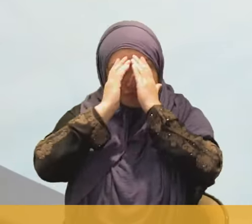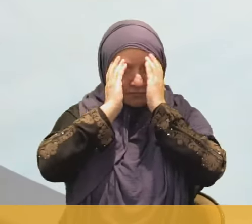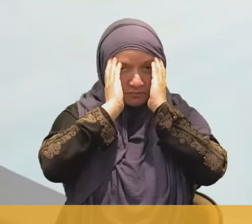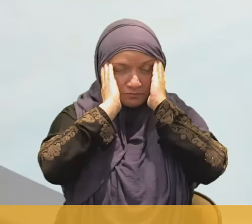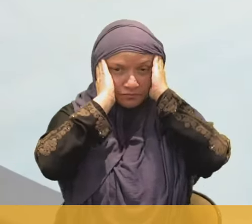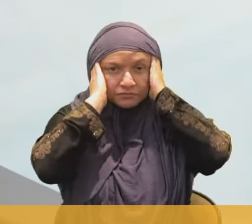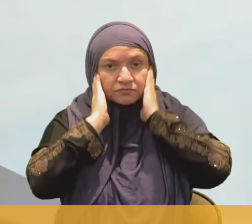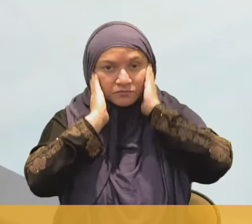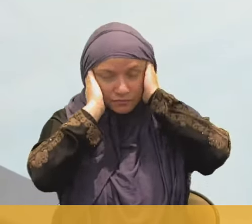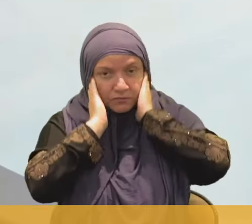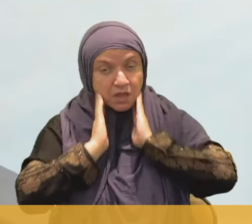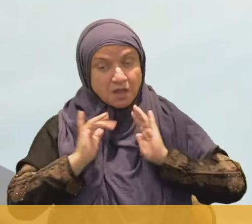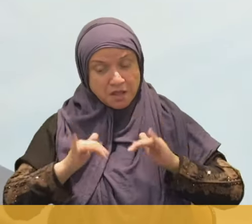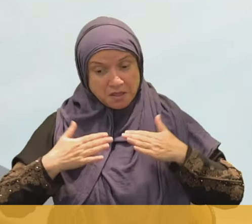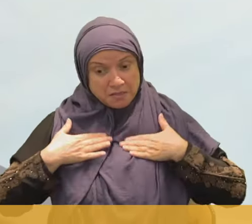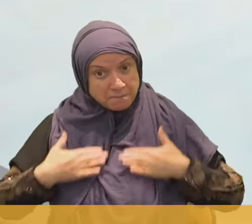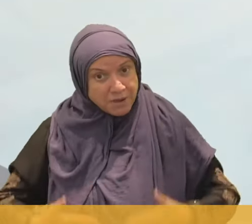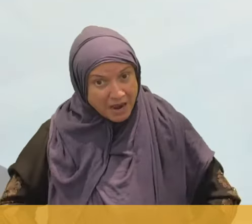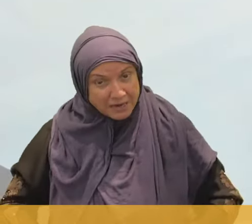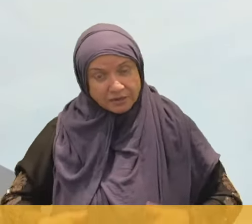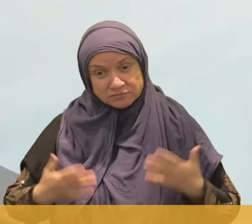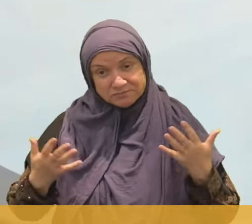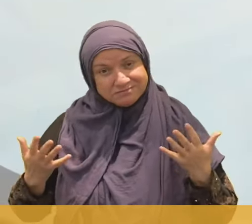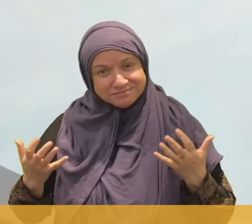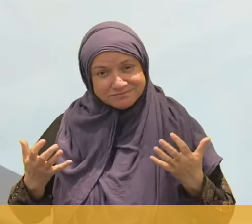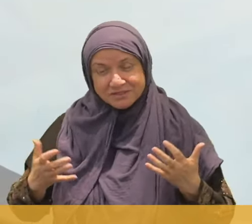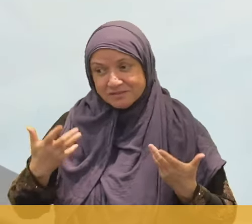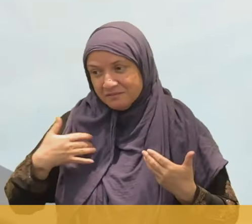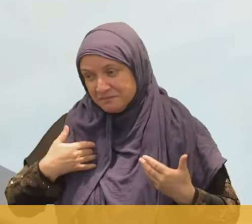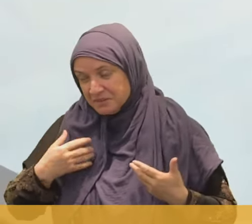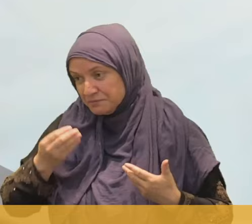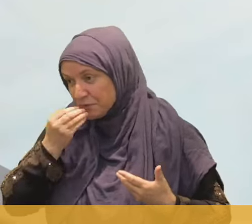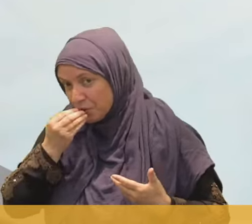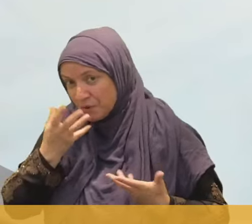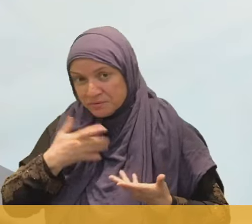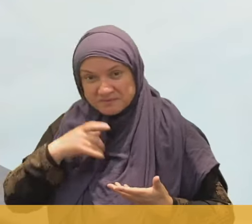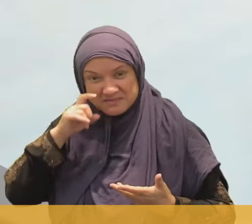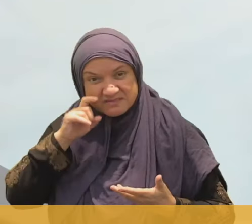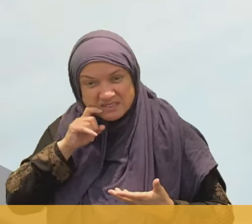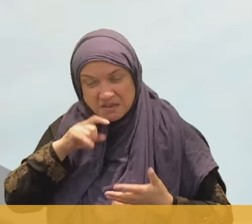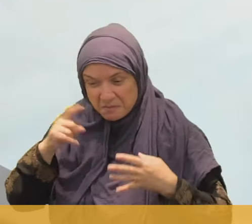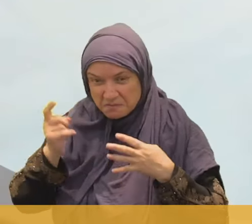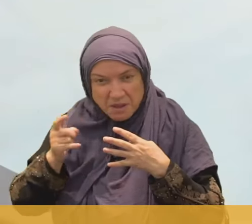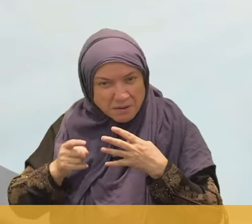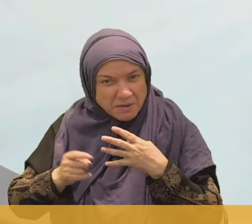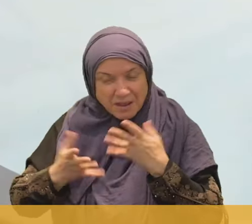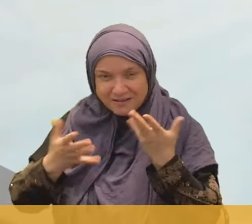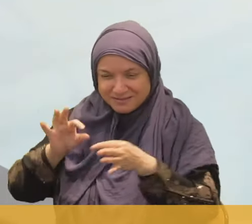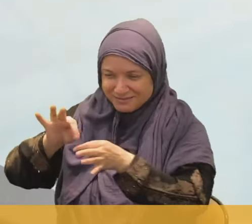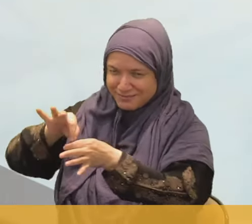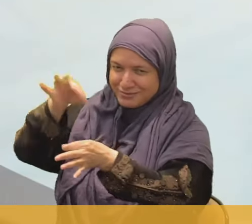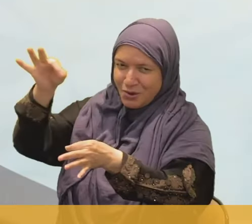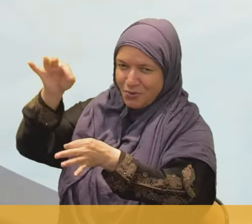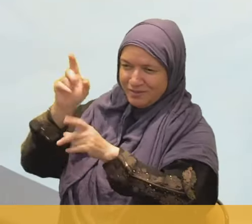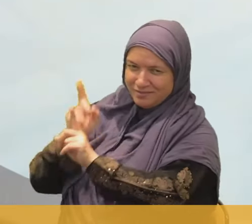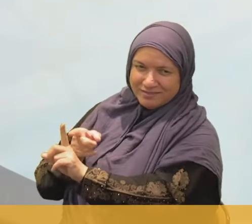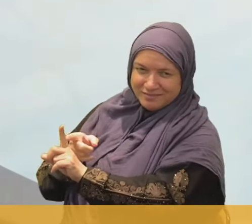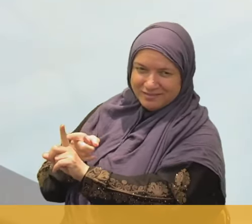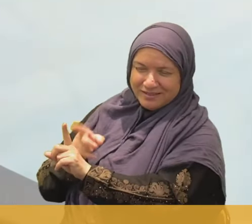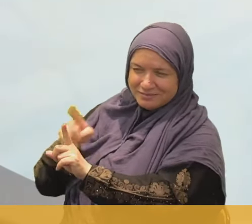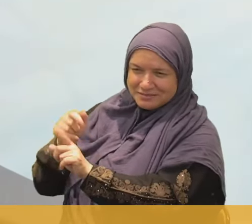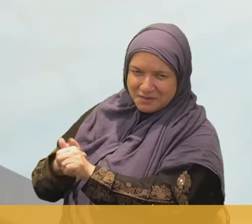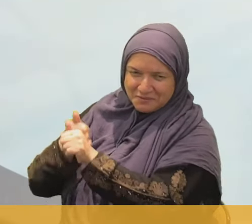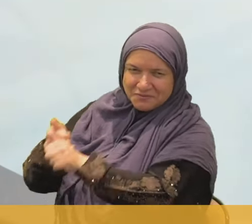Soul will be going to tell the body that eat halal, have a relationship in a halal way. Body doesn't know nikah versus zina.